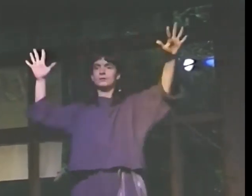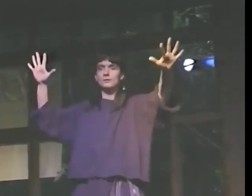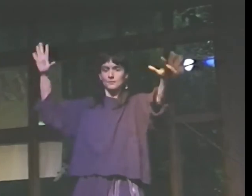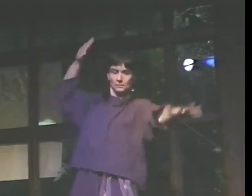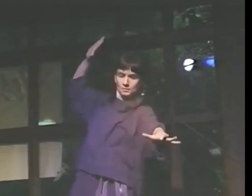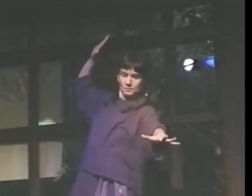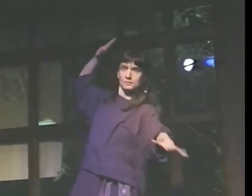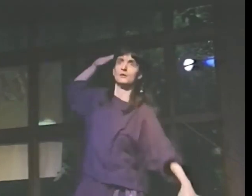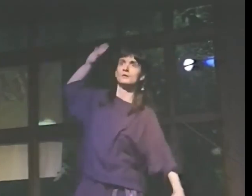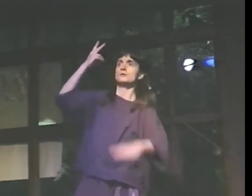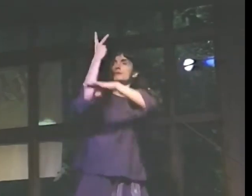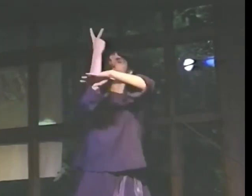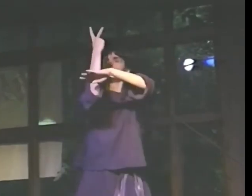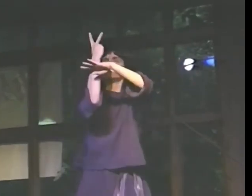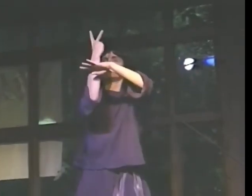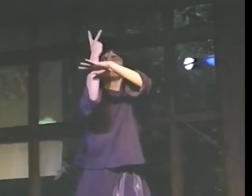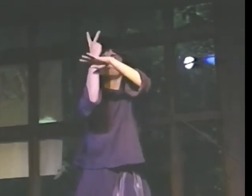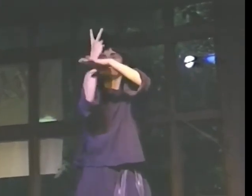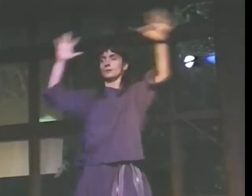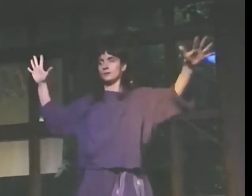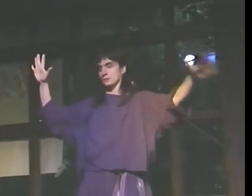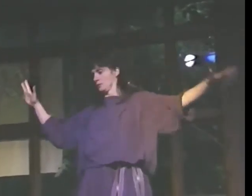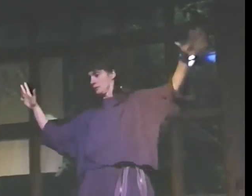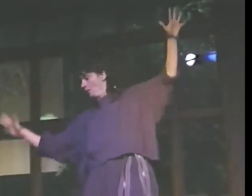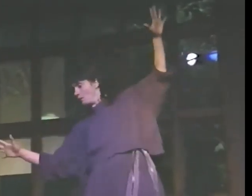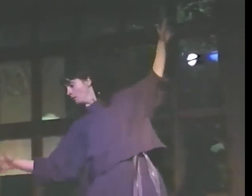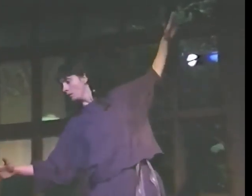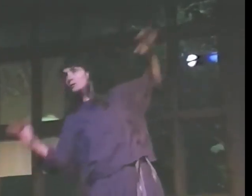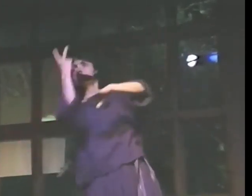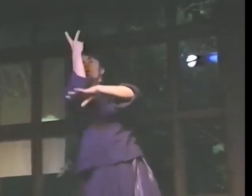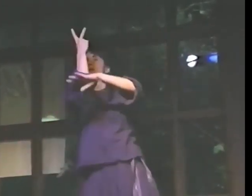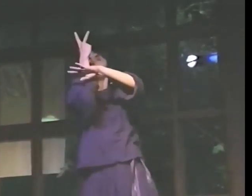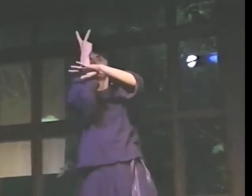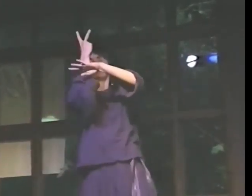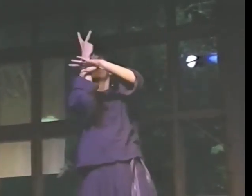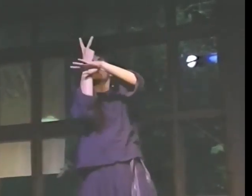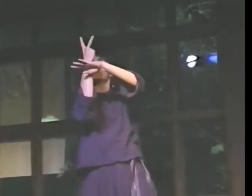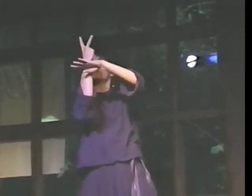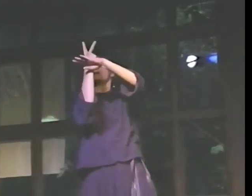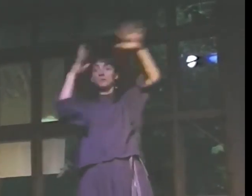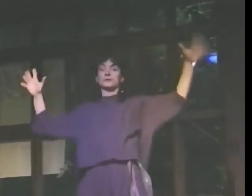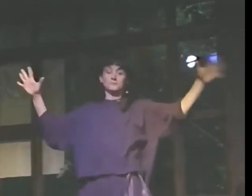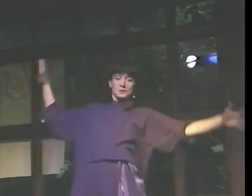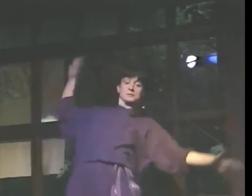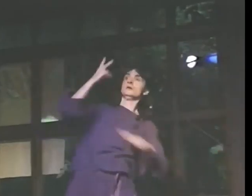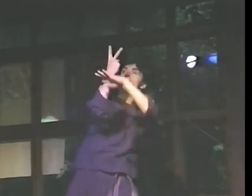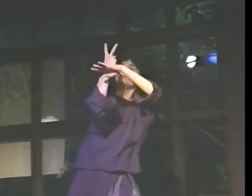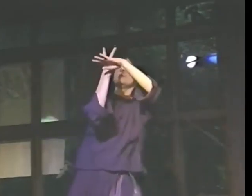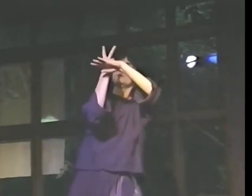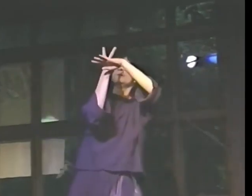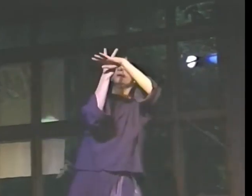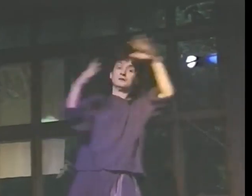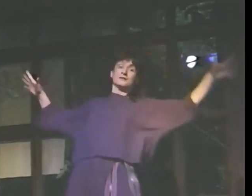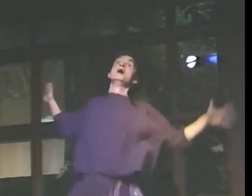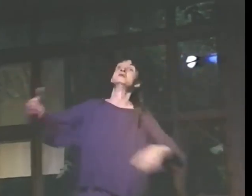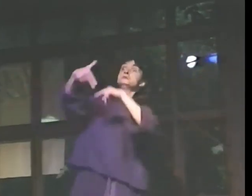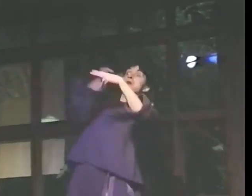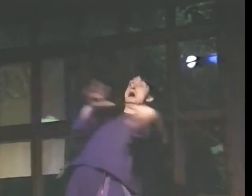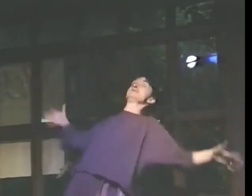rung by rung. No. No. No. I won't be sucked down. I won't. I won't be sucked down.